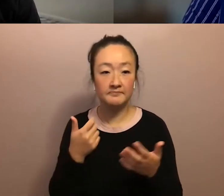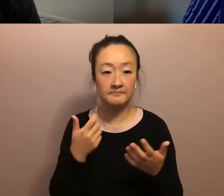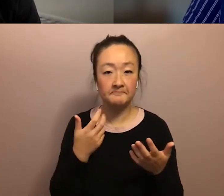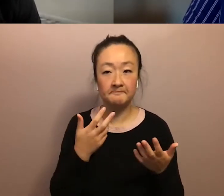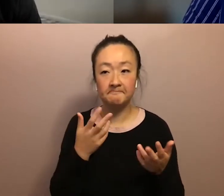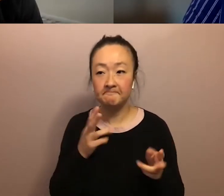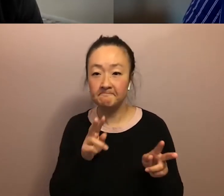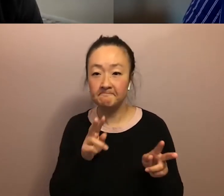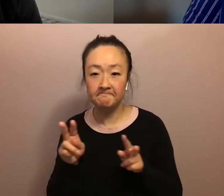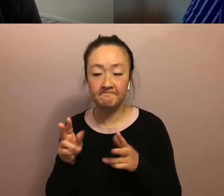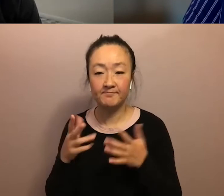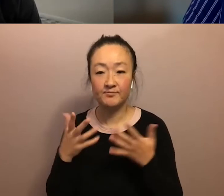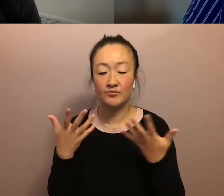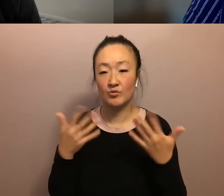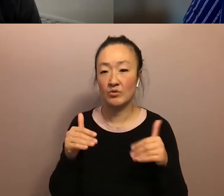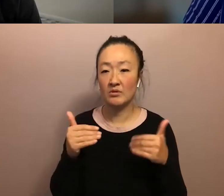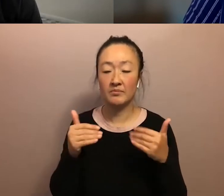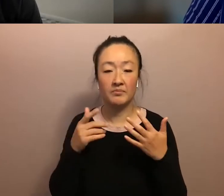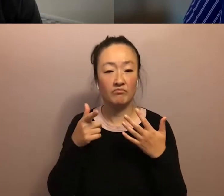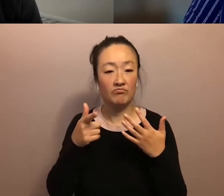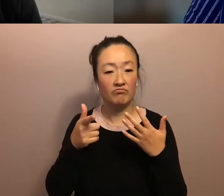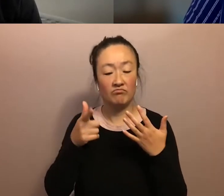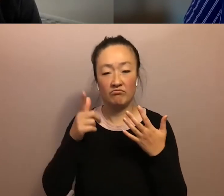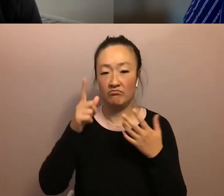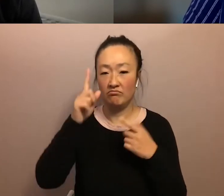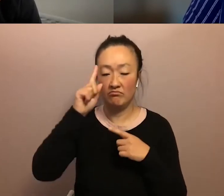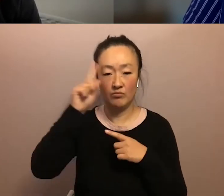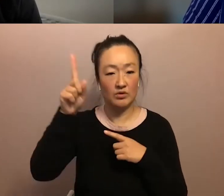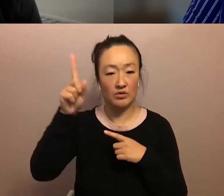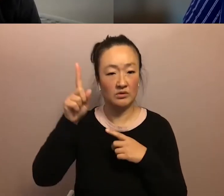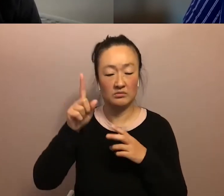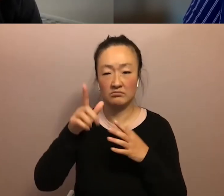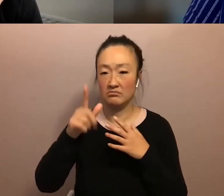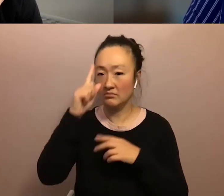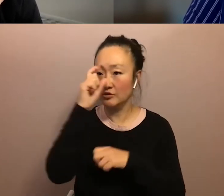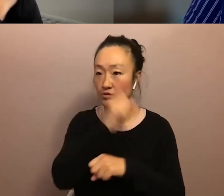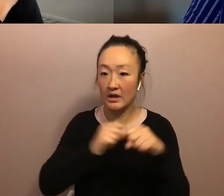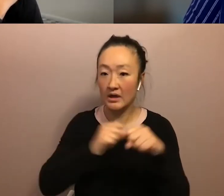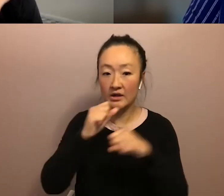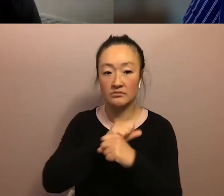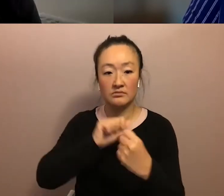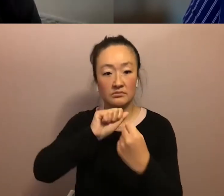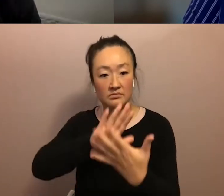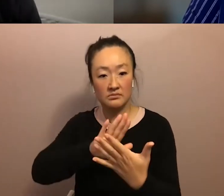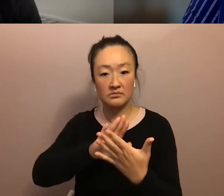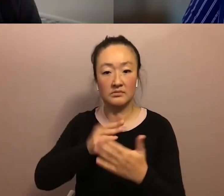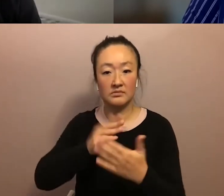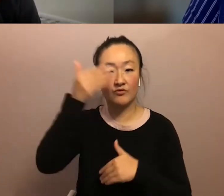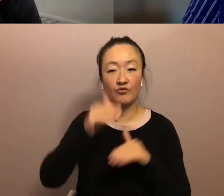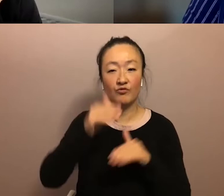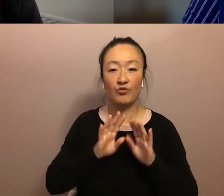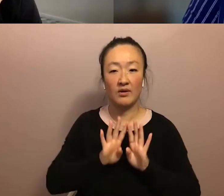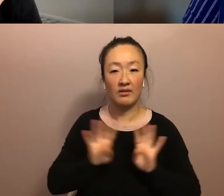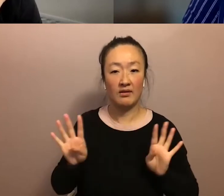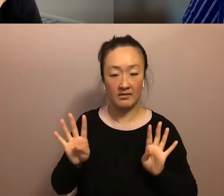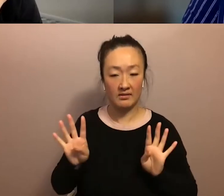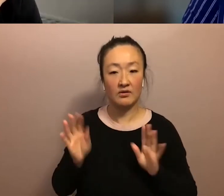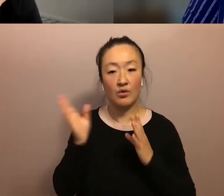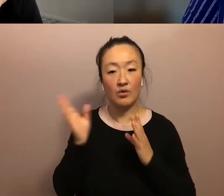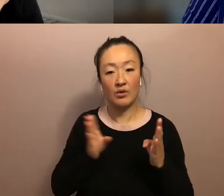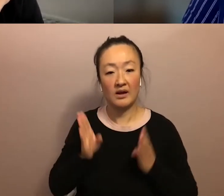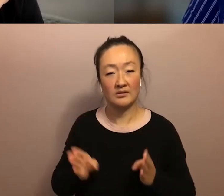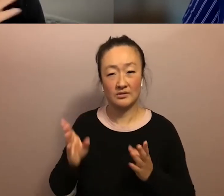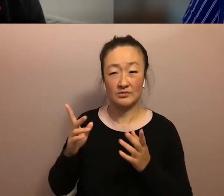the brilliant outpouring and incredible strategy and tactics of frontline organizers, especially in the last,